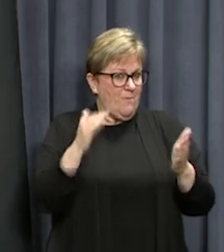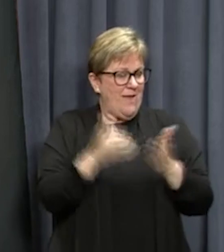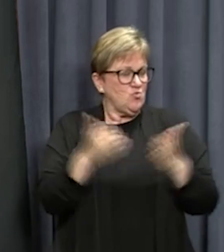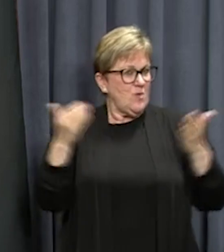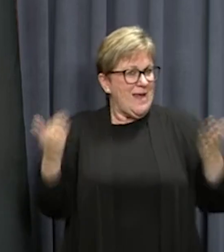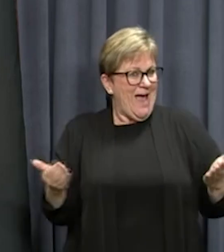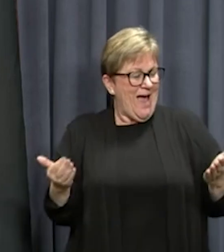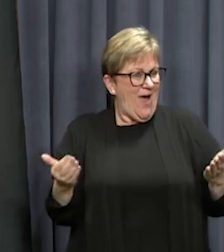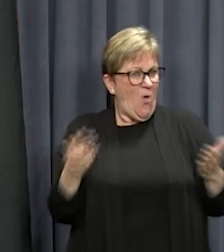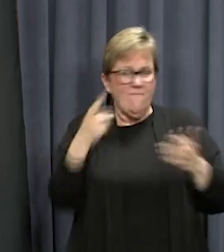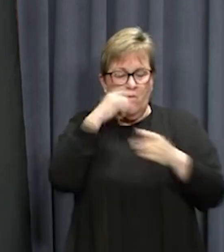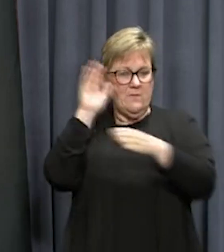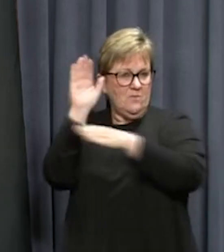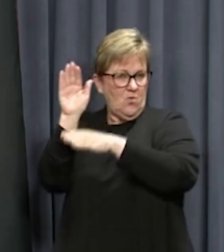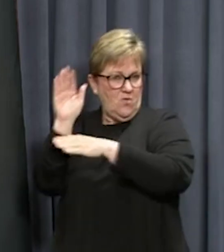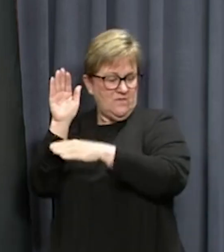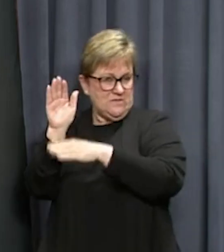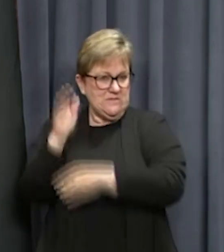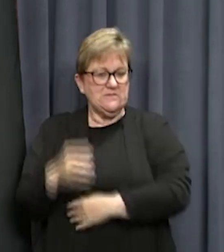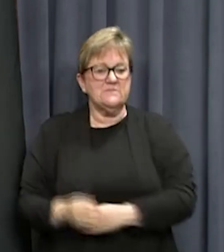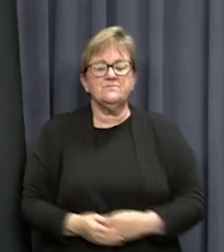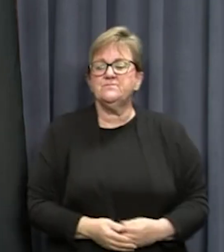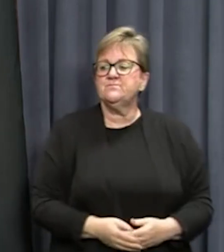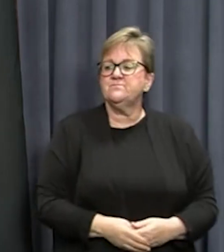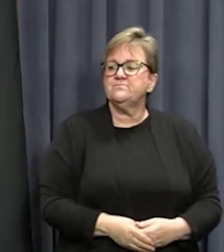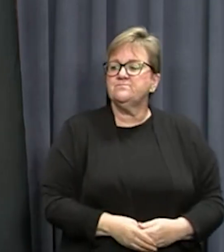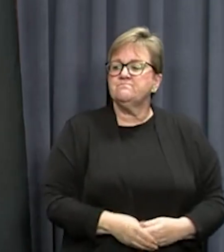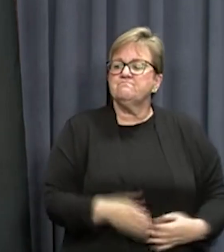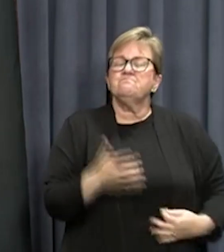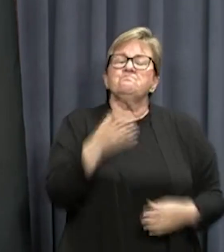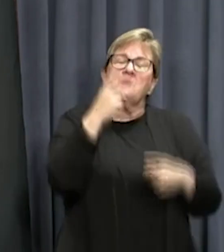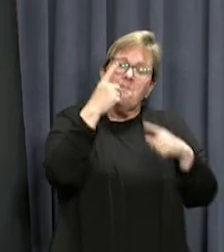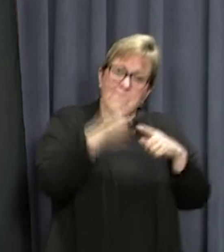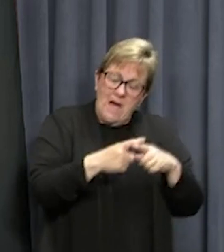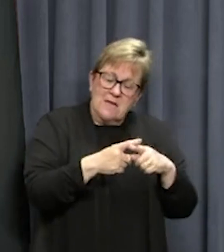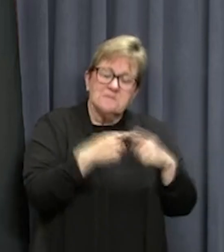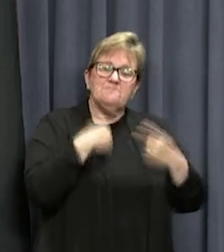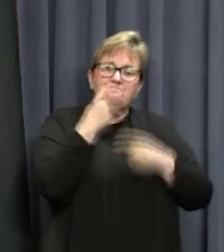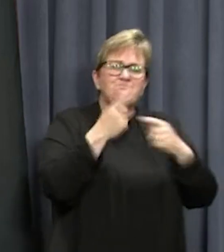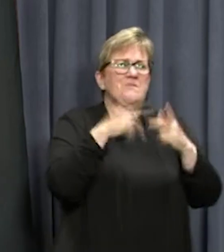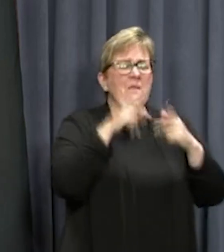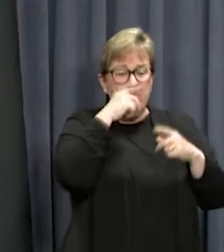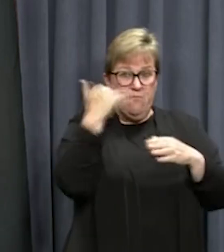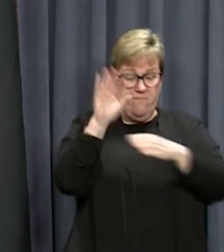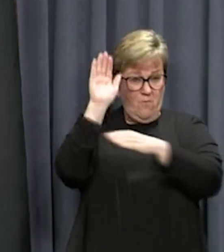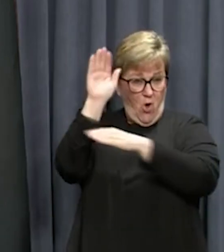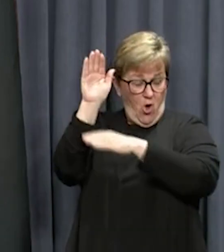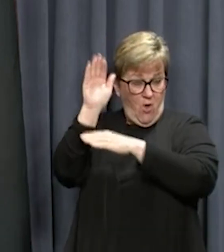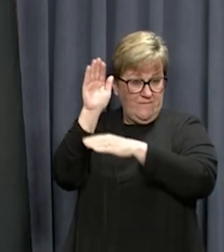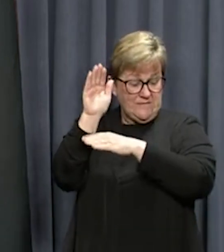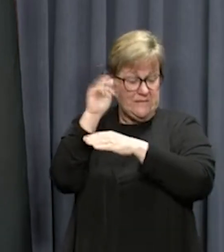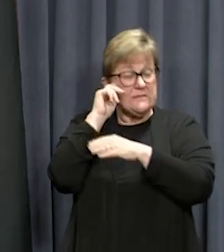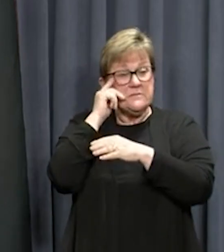in place for international arrivals. It should also note that any international border